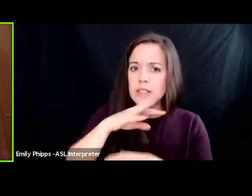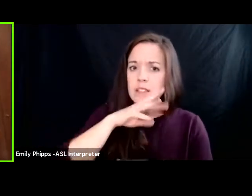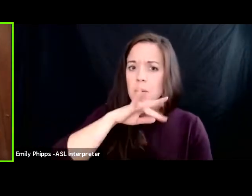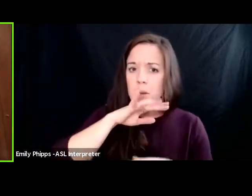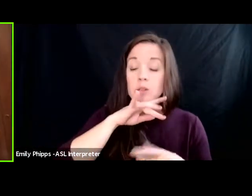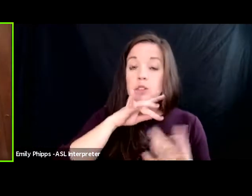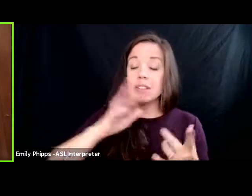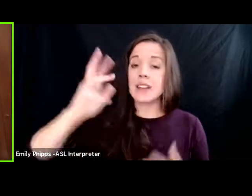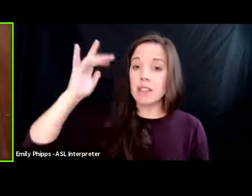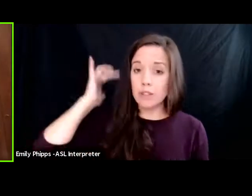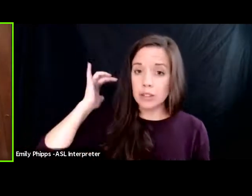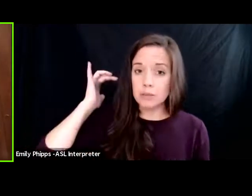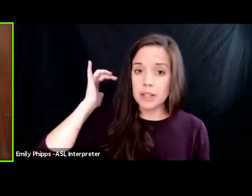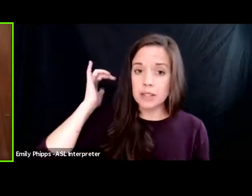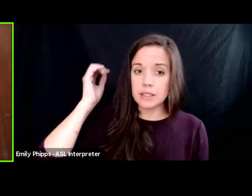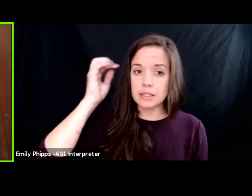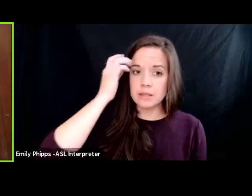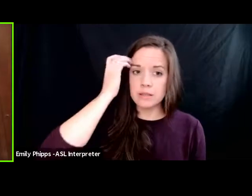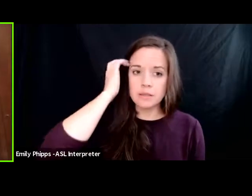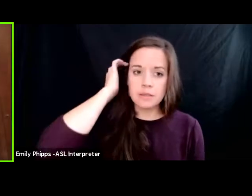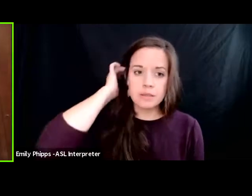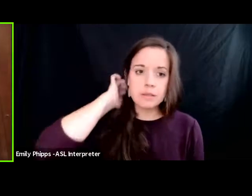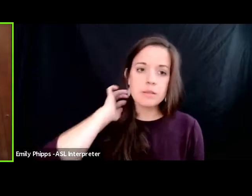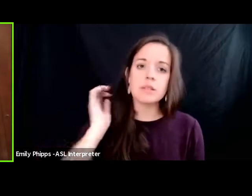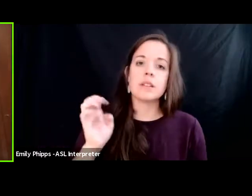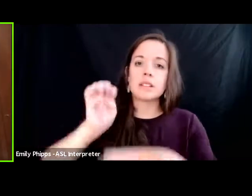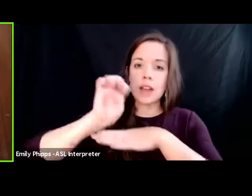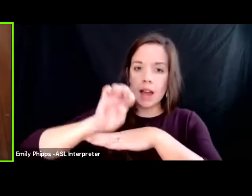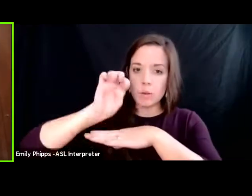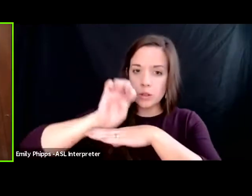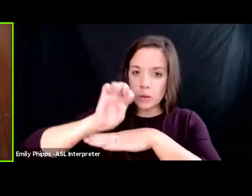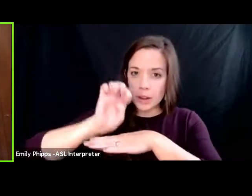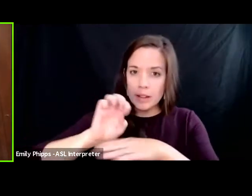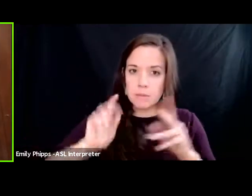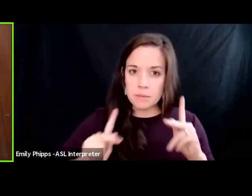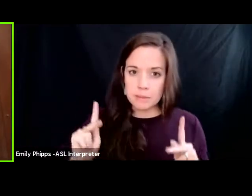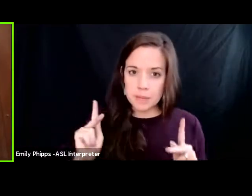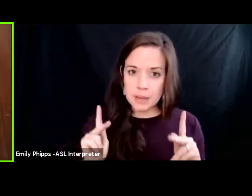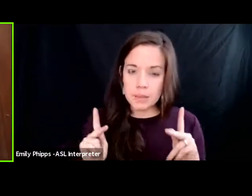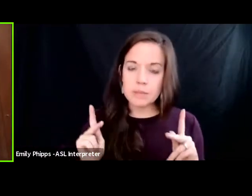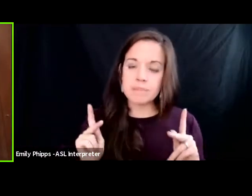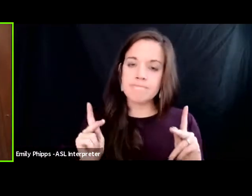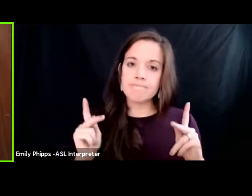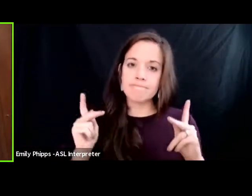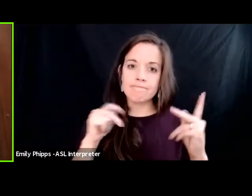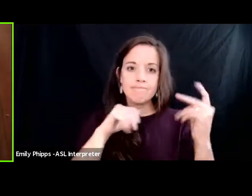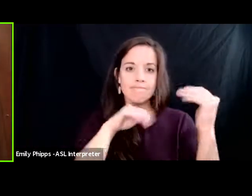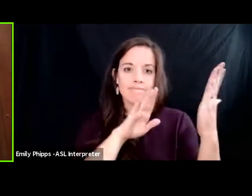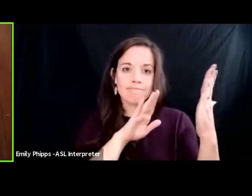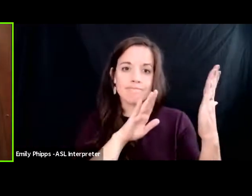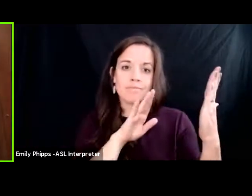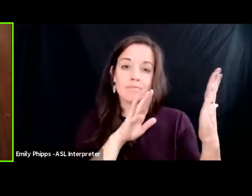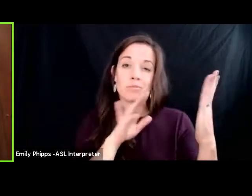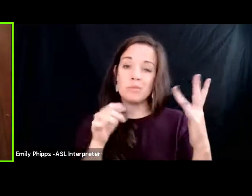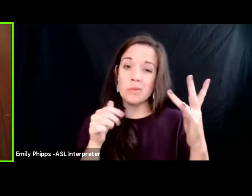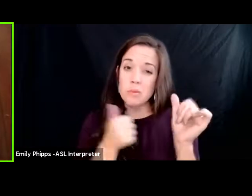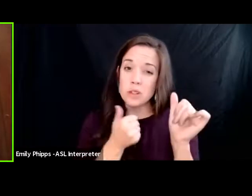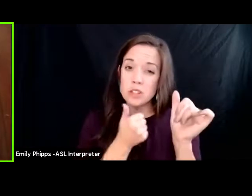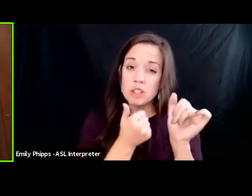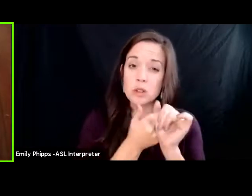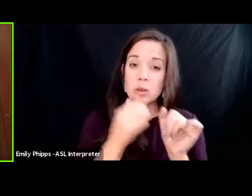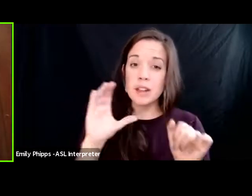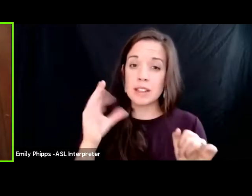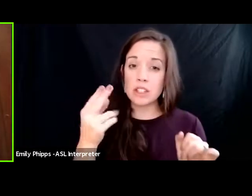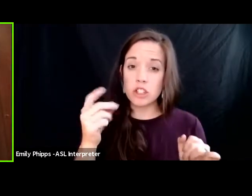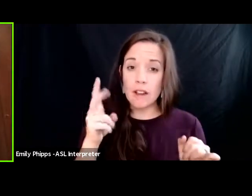the first place so the ecuadorians were faced with having to pursue chevron to enforce their